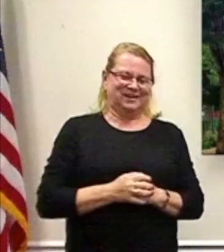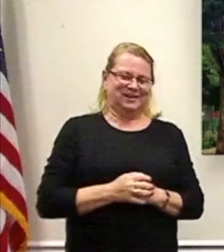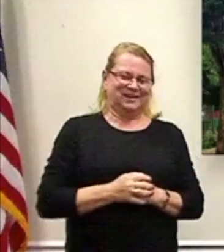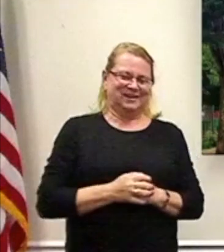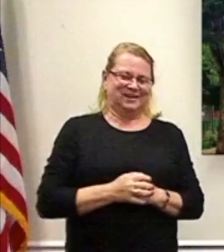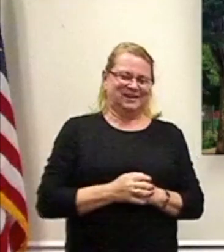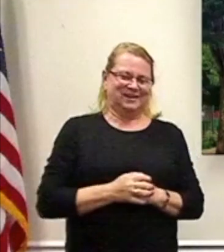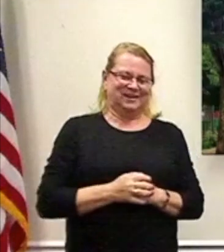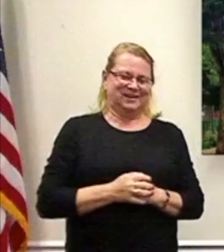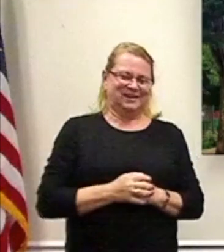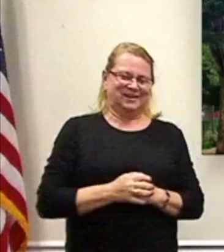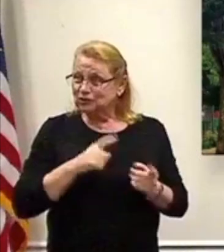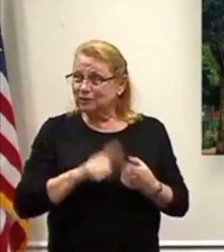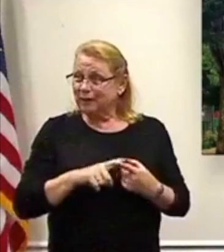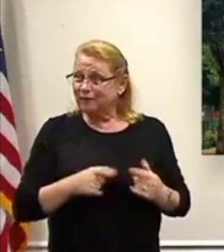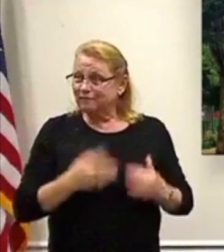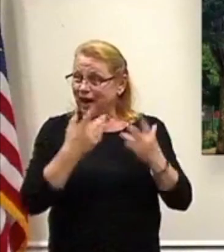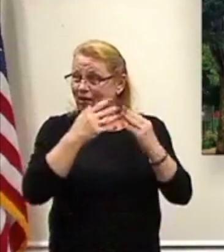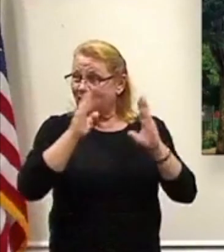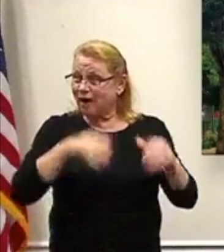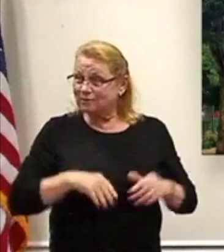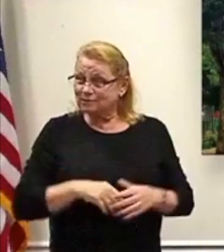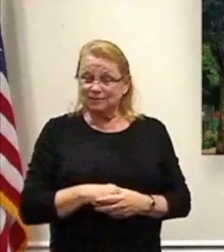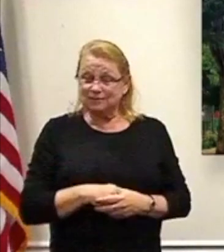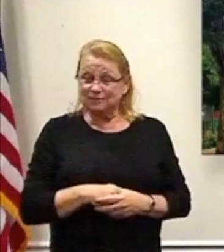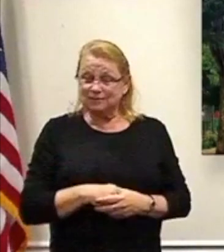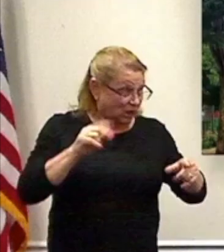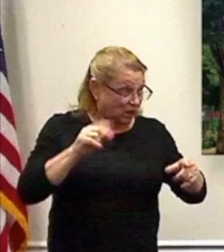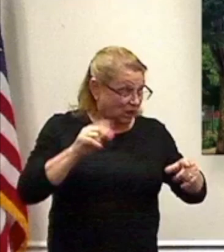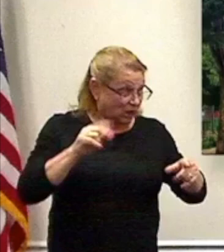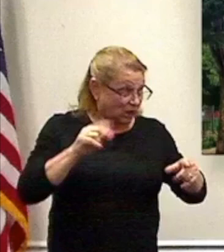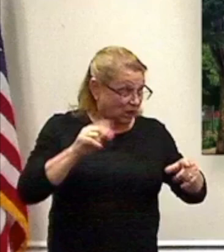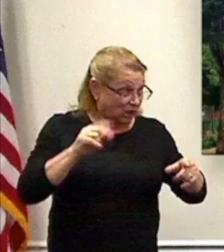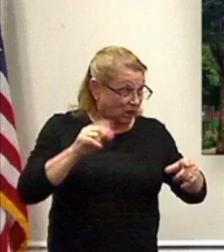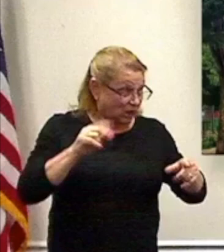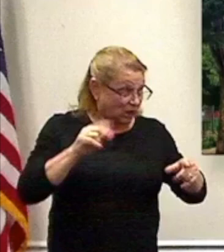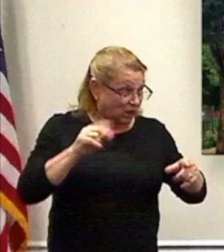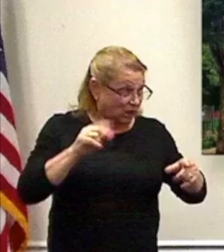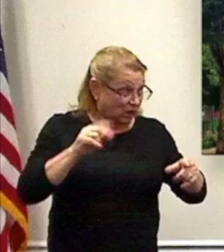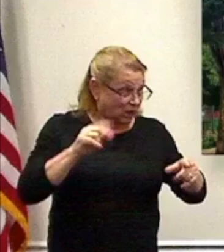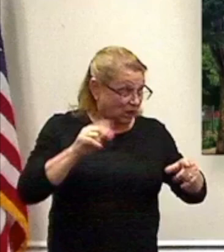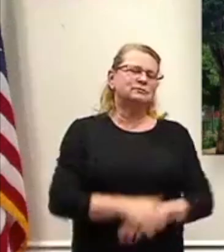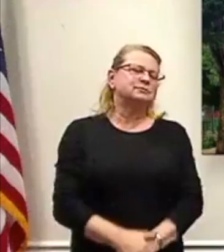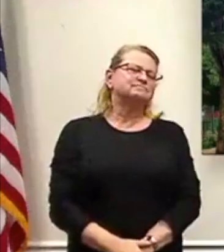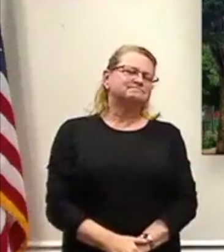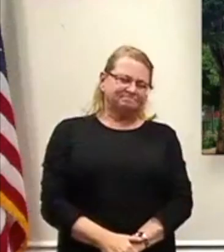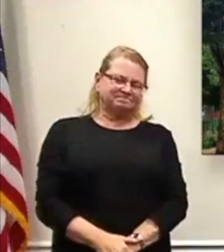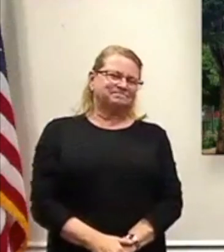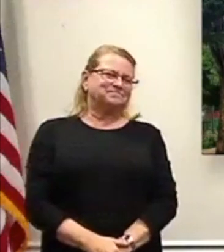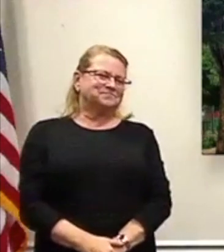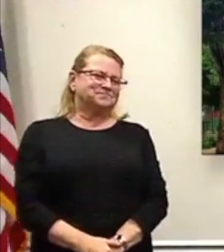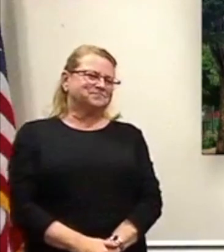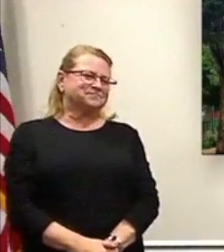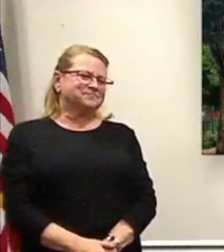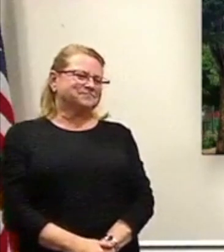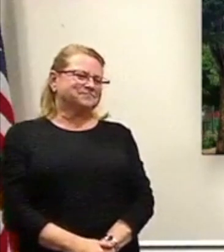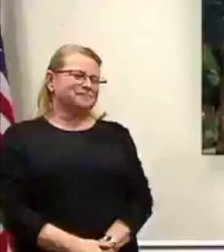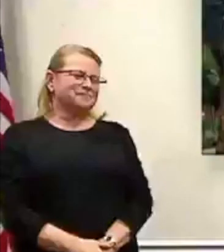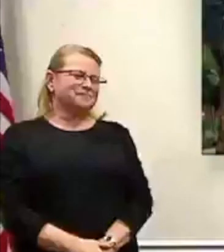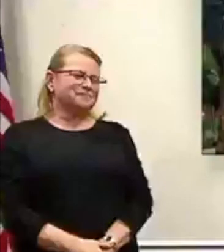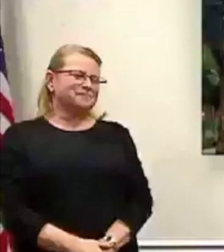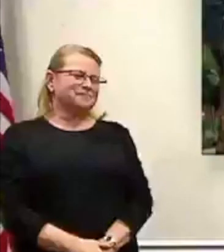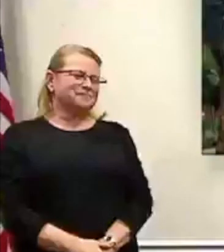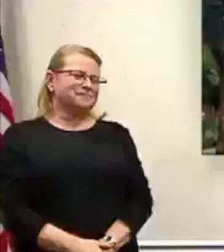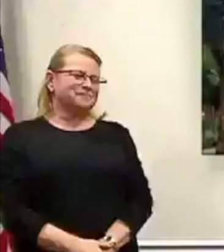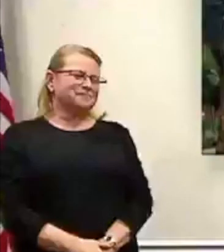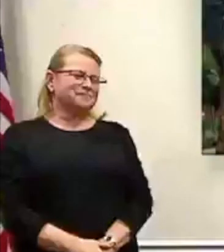Hi, Mark. Go ahead. Can you hear me? I can hear you loud and clear. Okay. I spoke about this